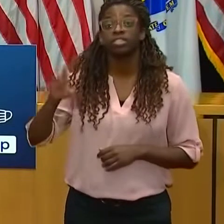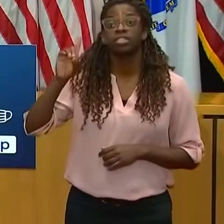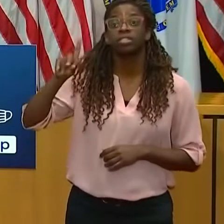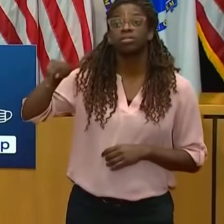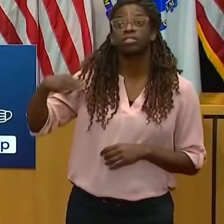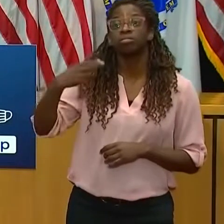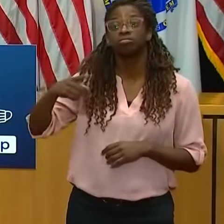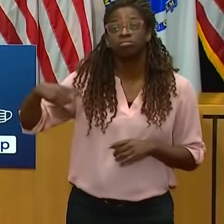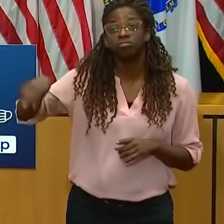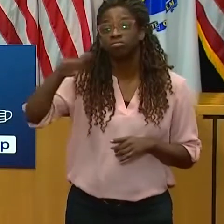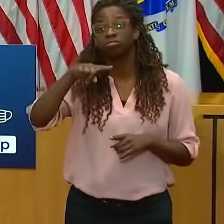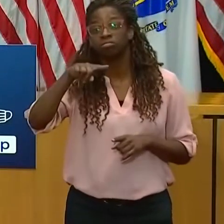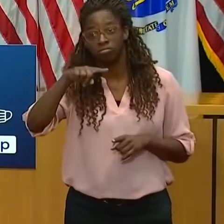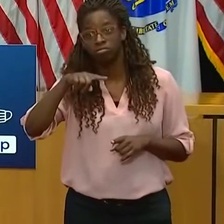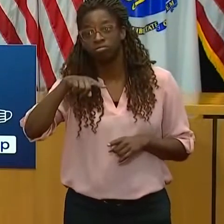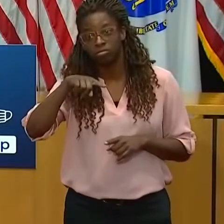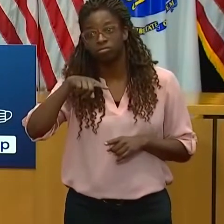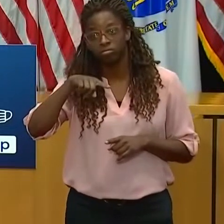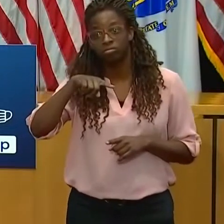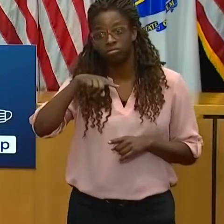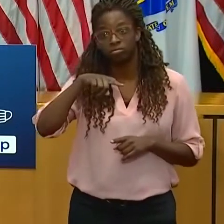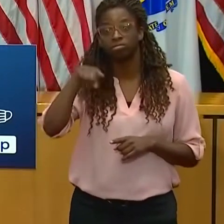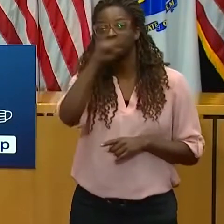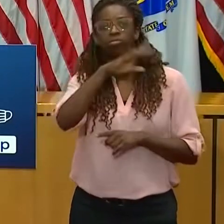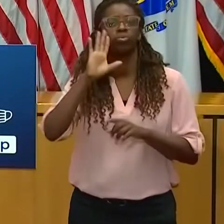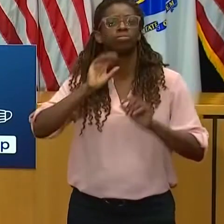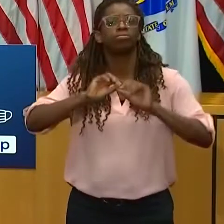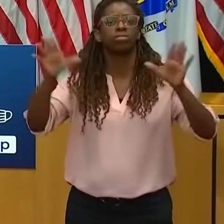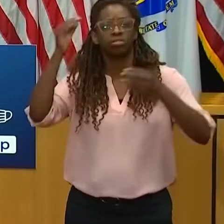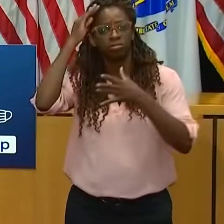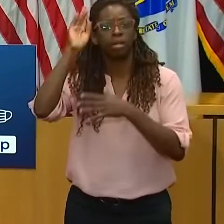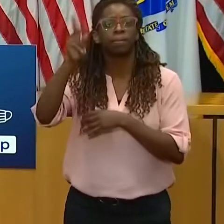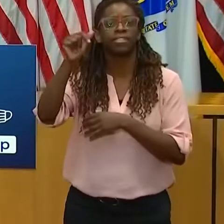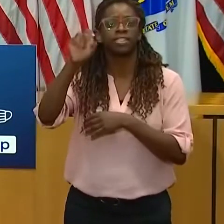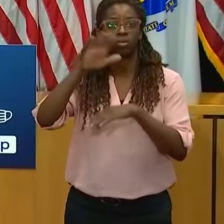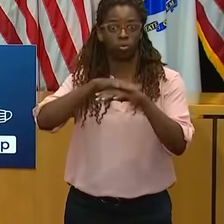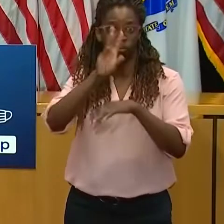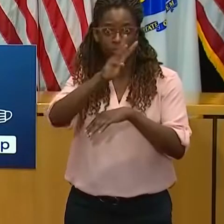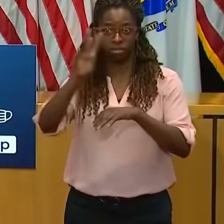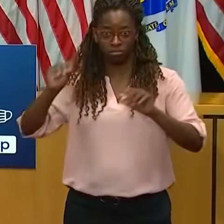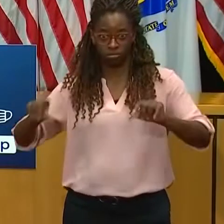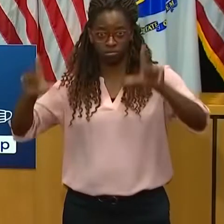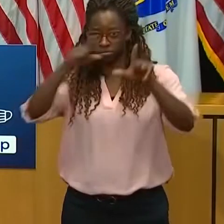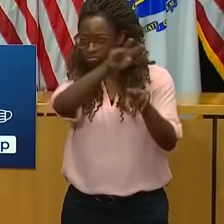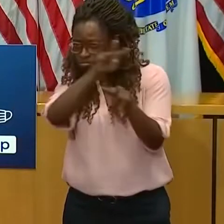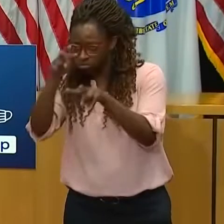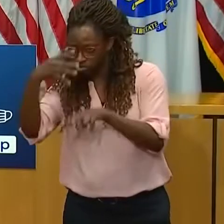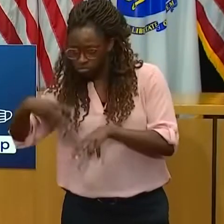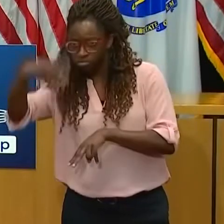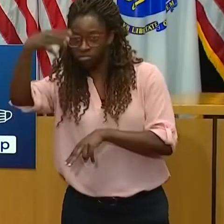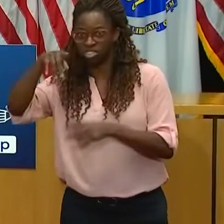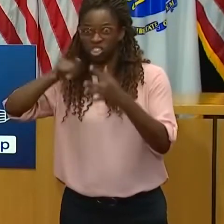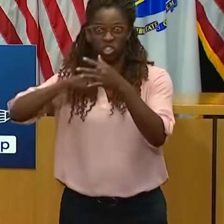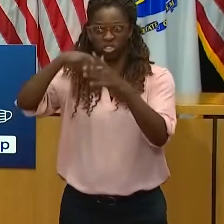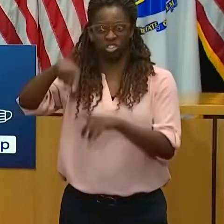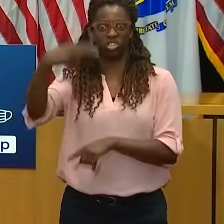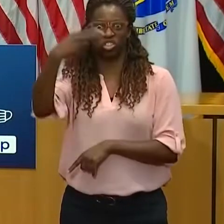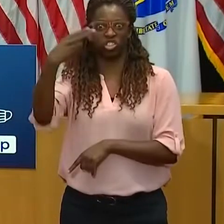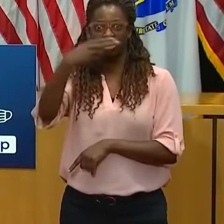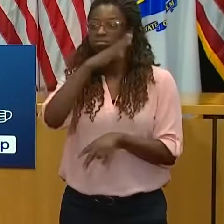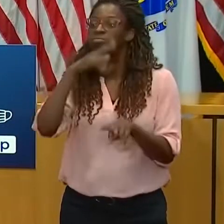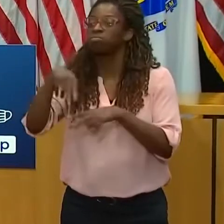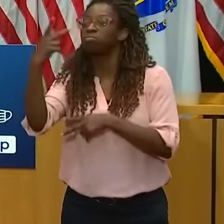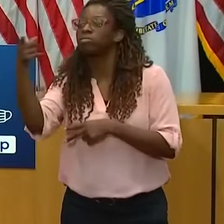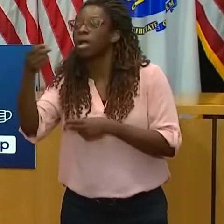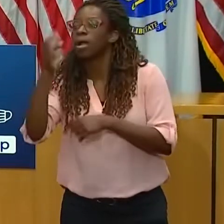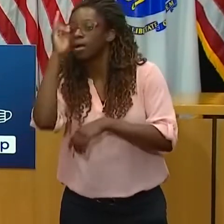public facing dashboard with immunization data on it next Thursday. This will be posted on a weekly basis and the